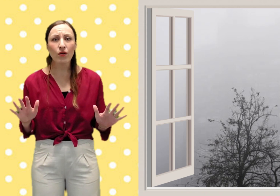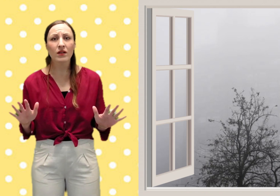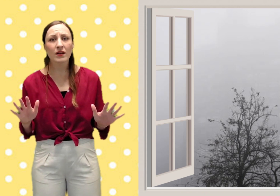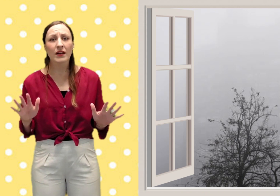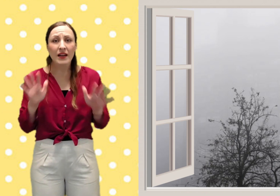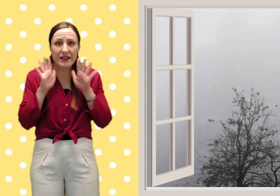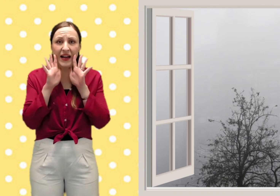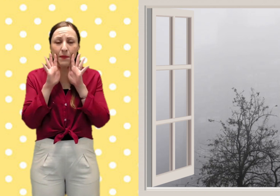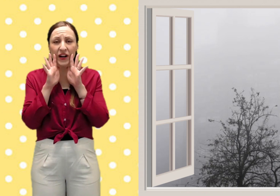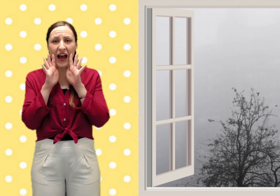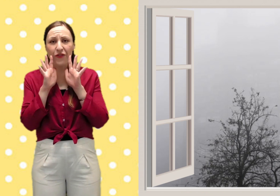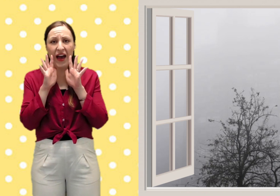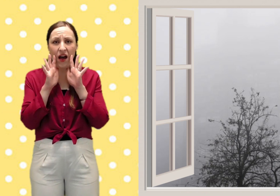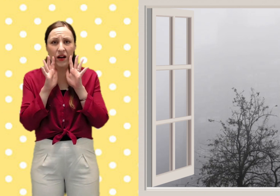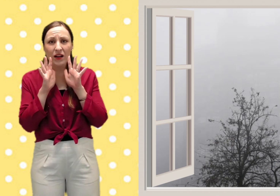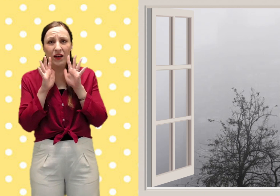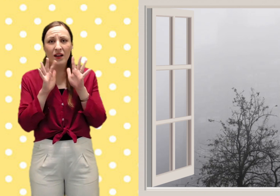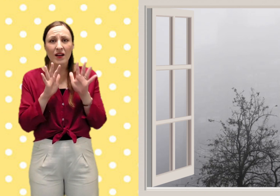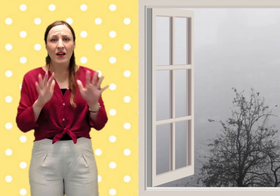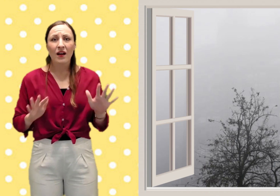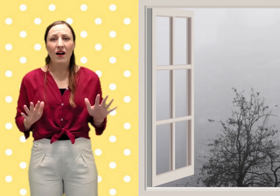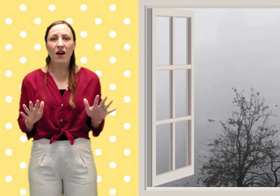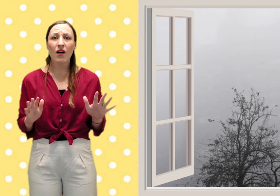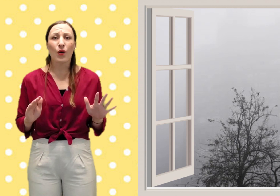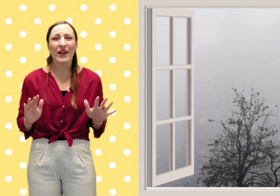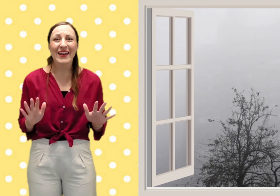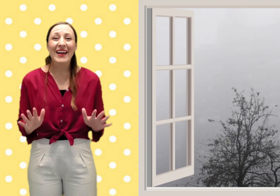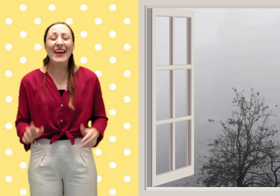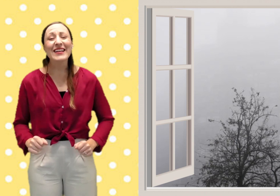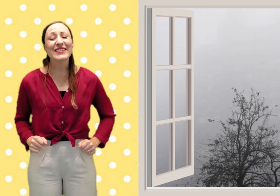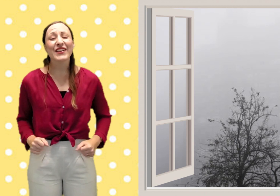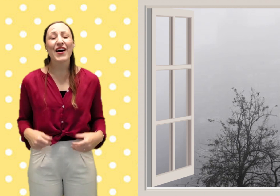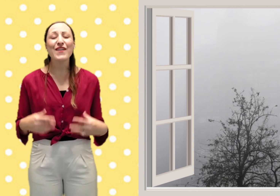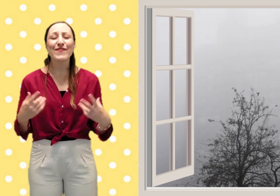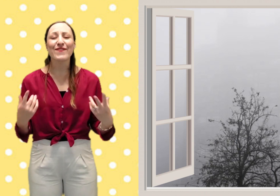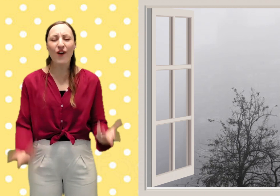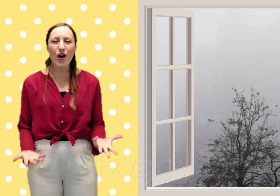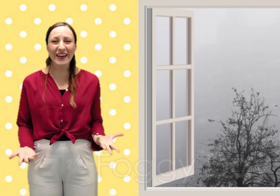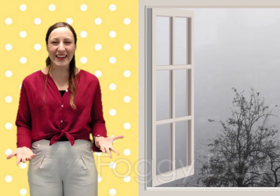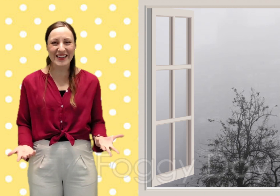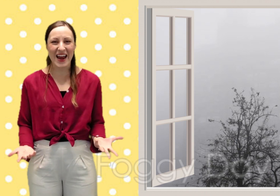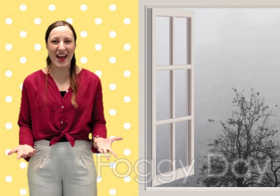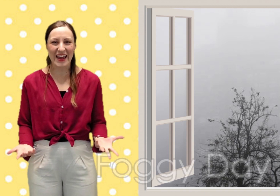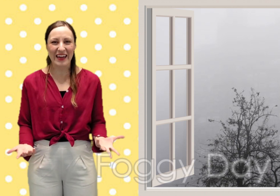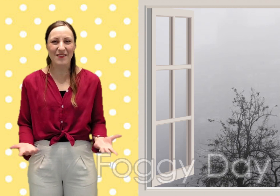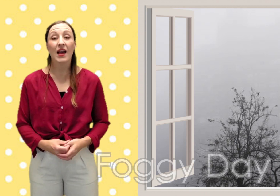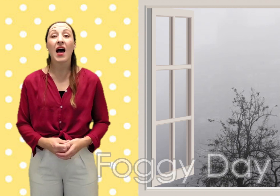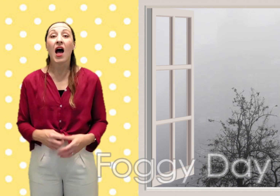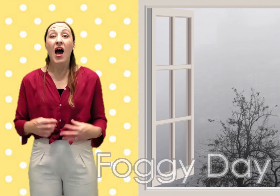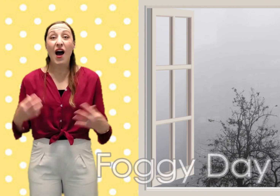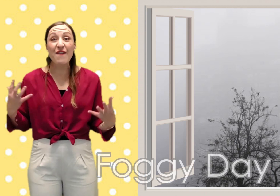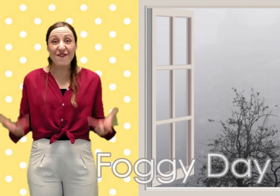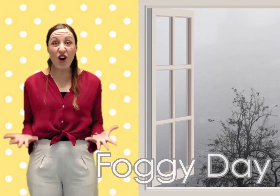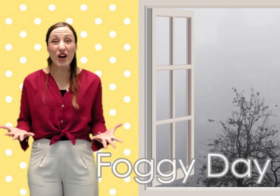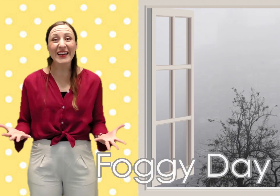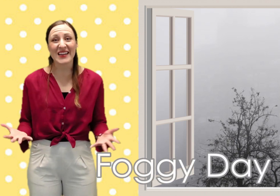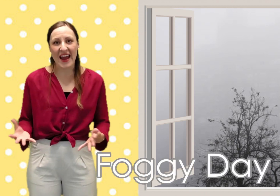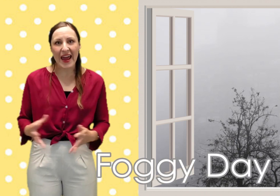is anybody out there oh it's a foggy day a foggy day